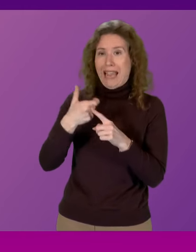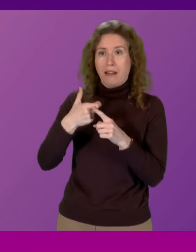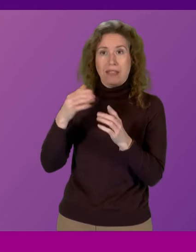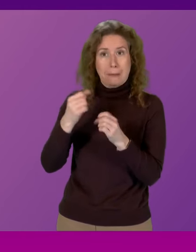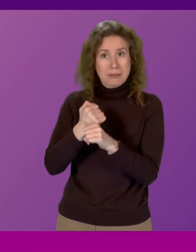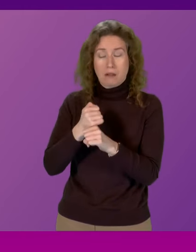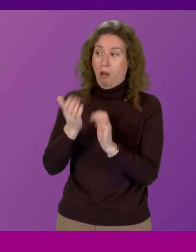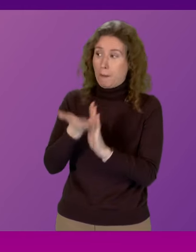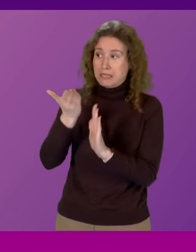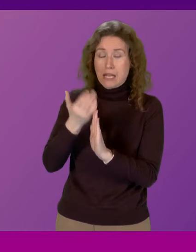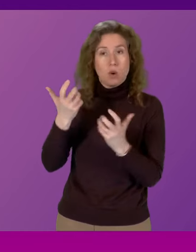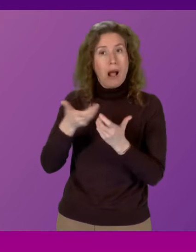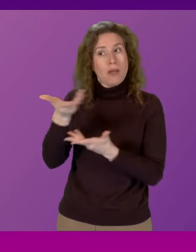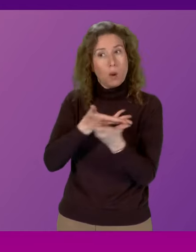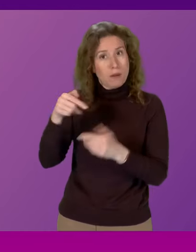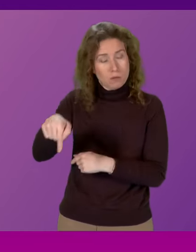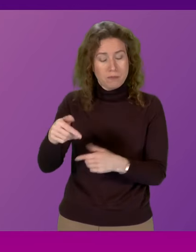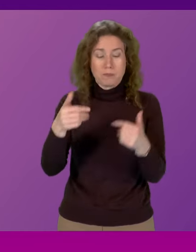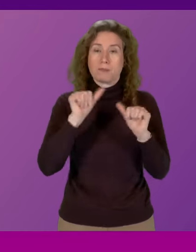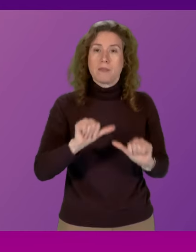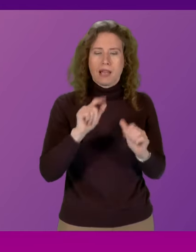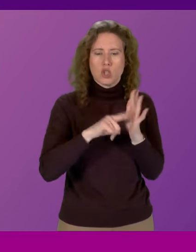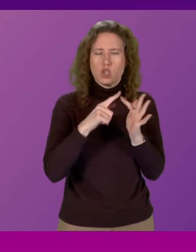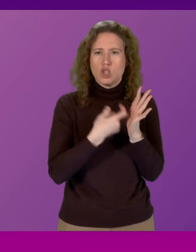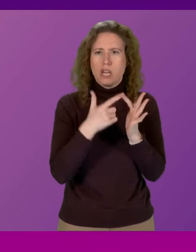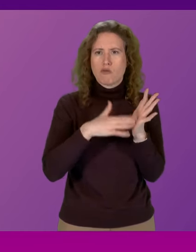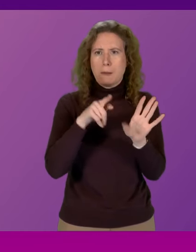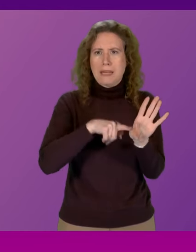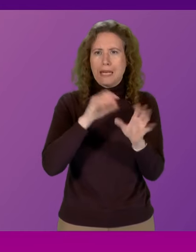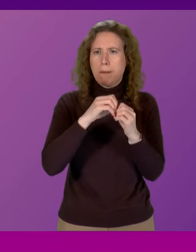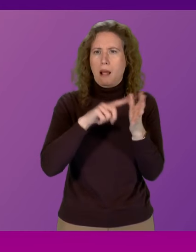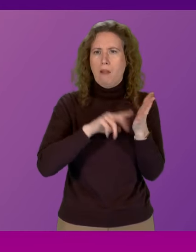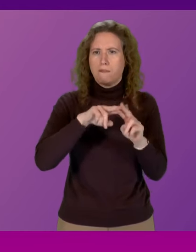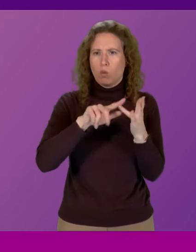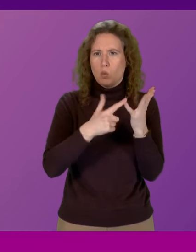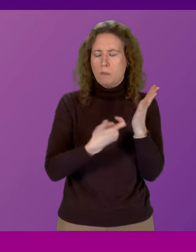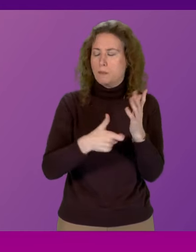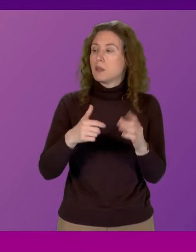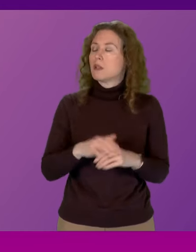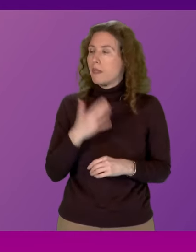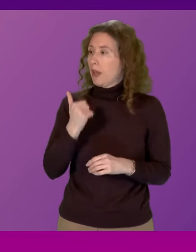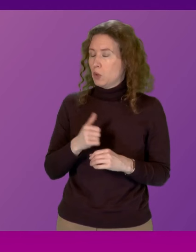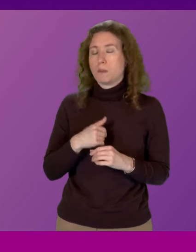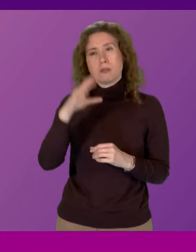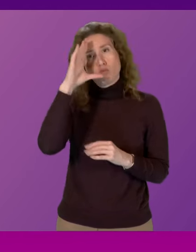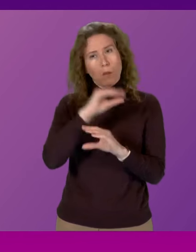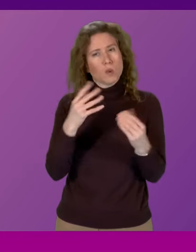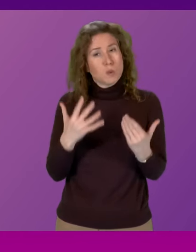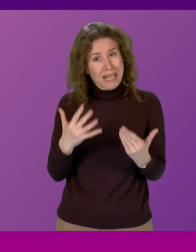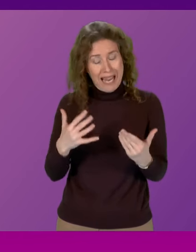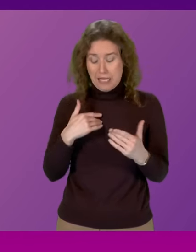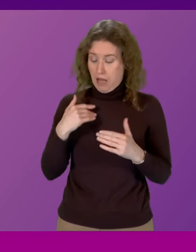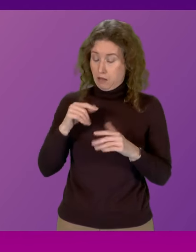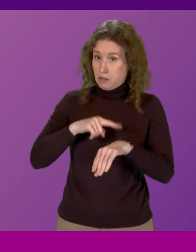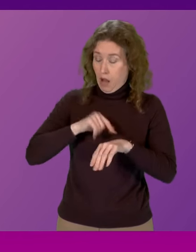conversation has been going Jeremy Balfour Thank you President and Officer It had been reported today that the processing